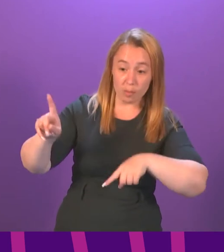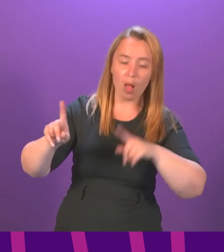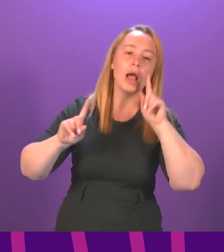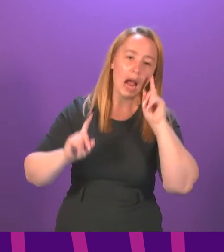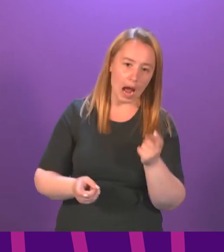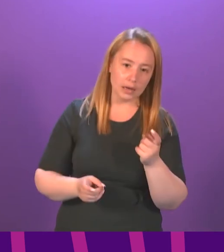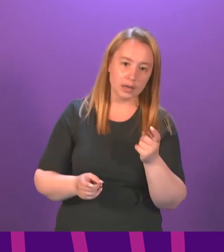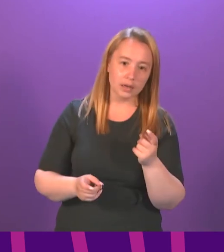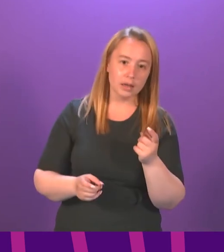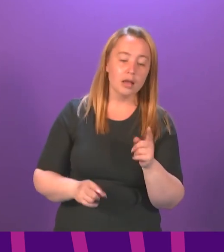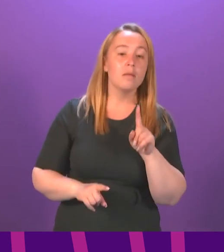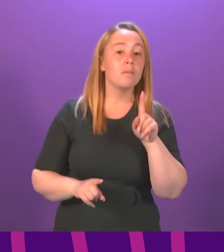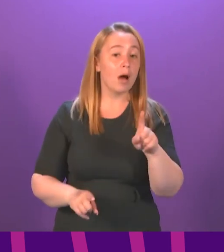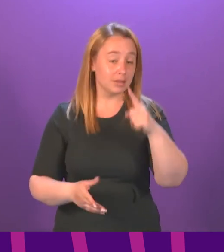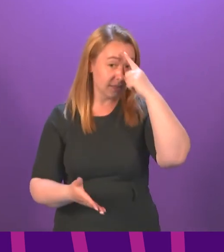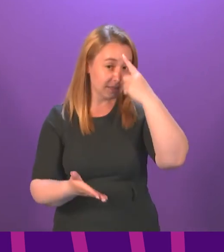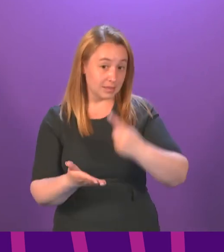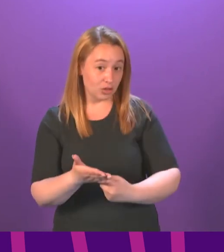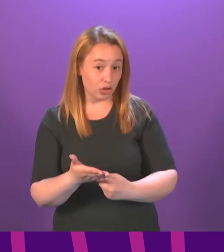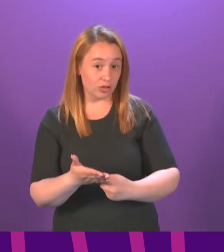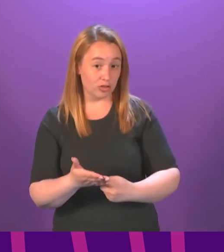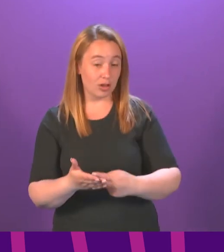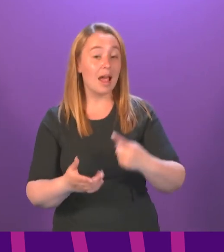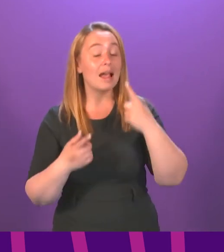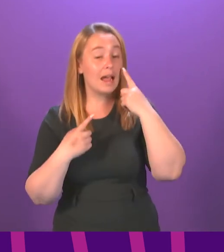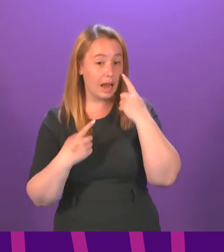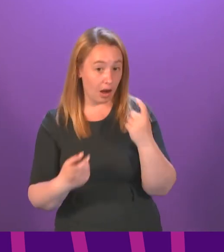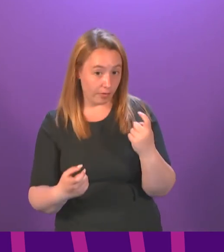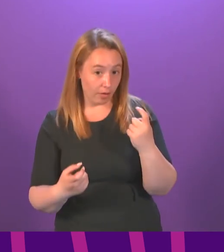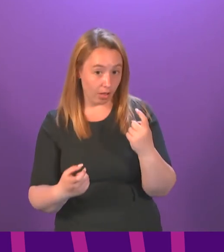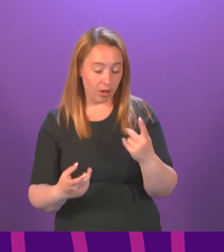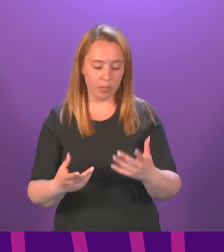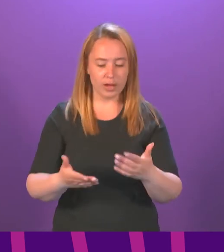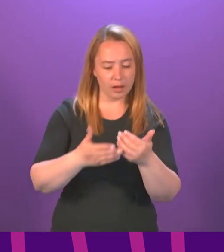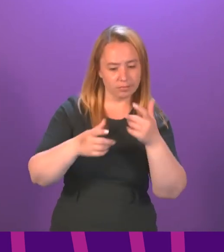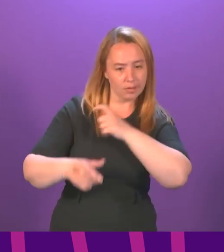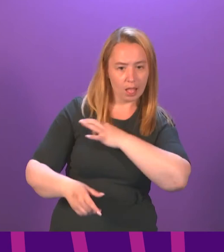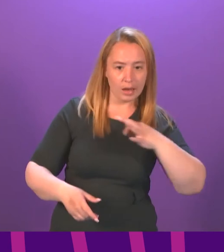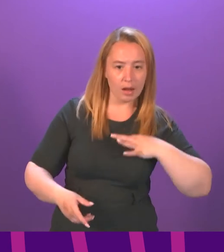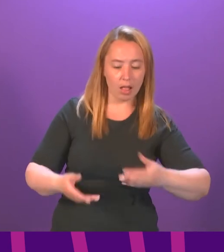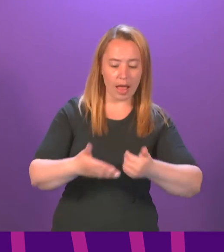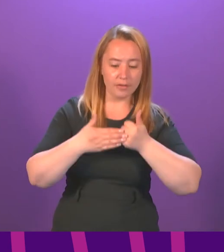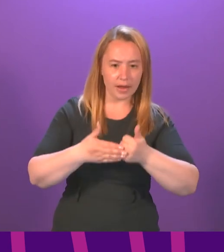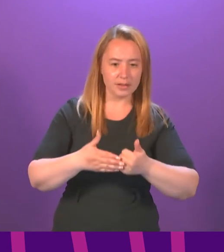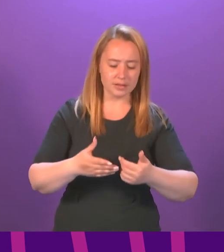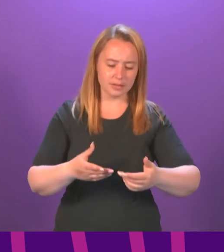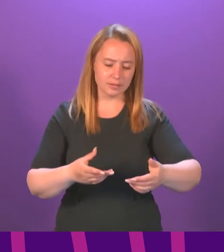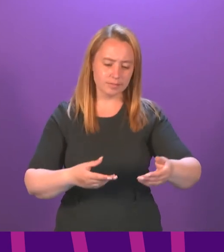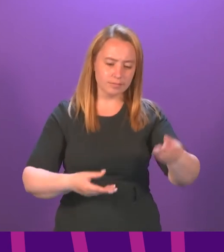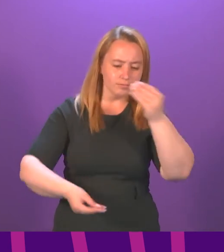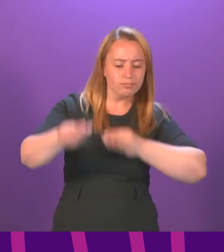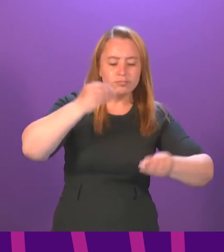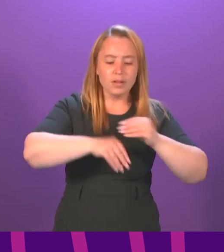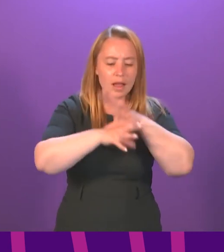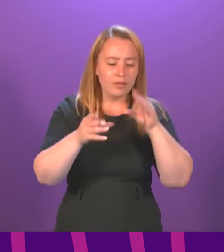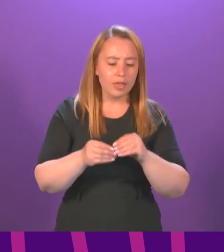I want to give an assurance that these decisions are made carefully and with full account taken of clinical advice. In the case of the Fanzone, it